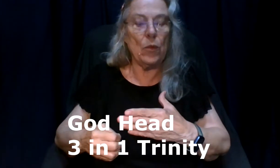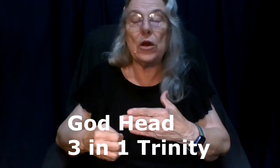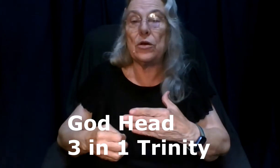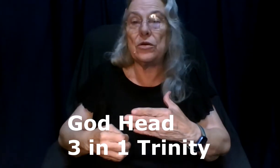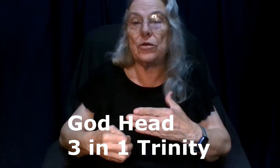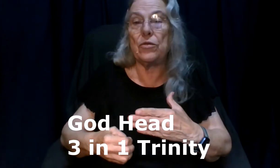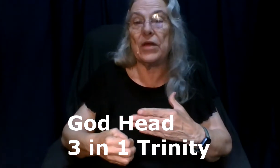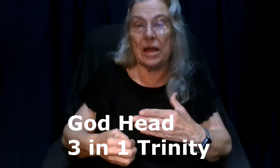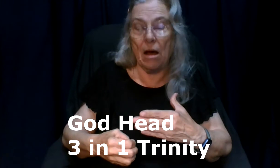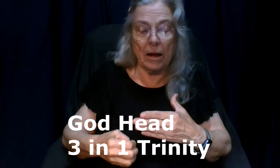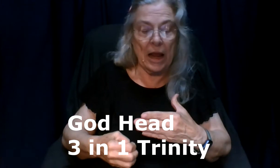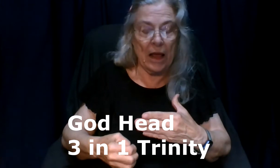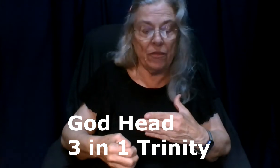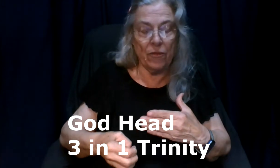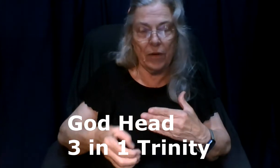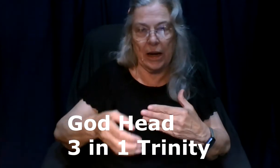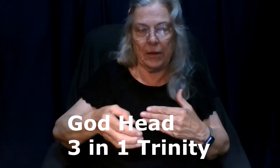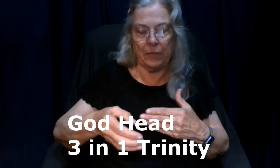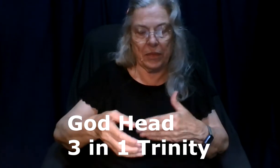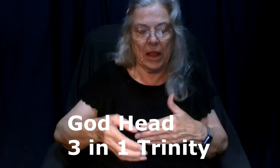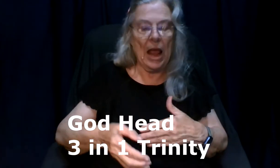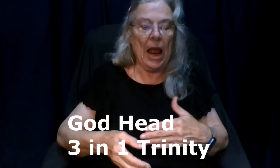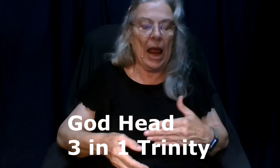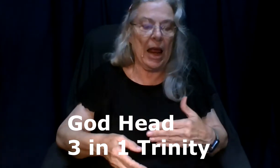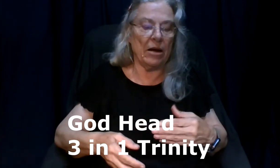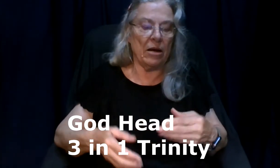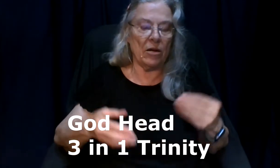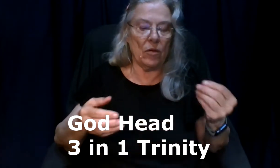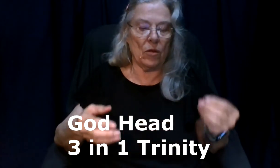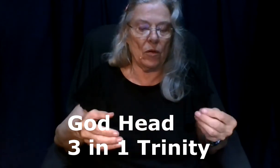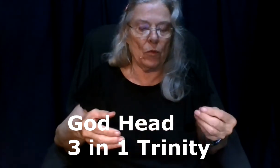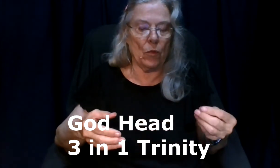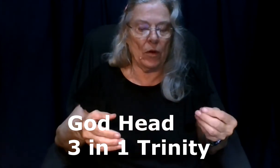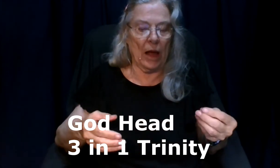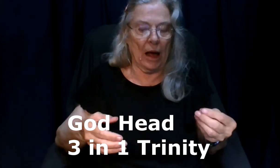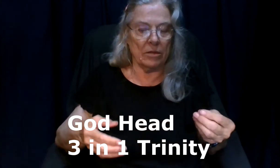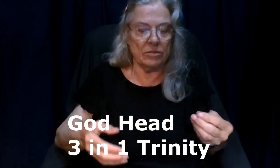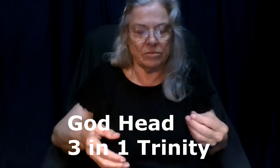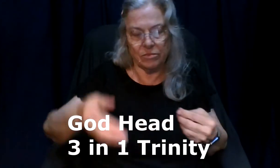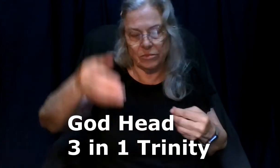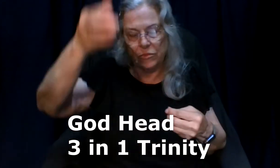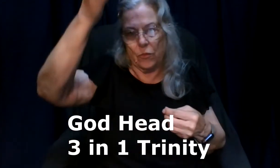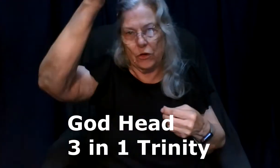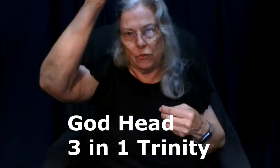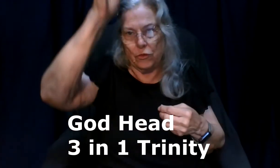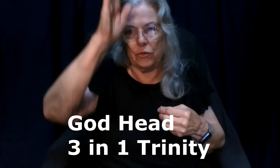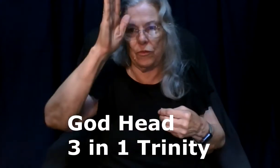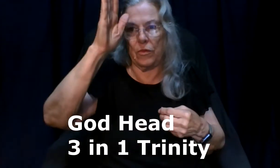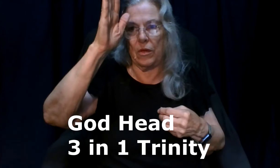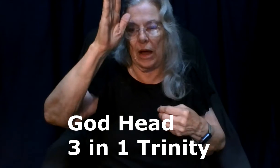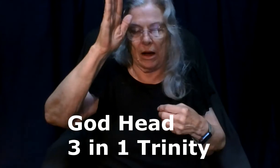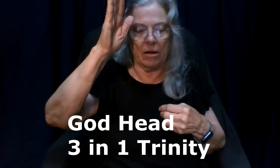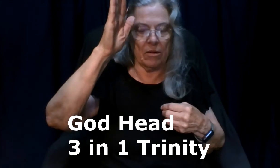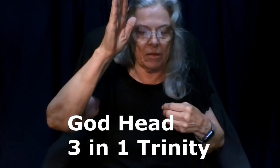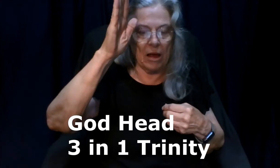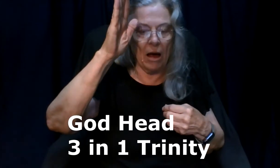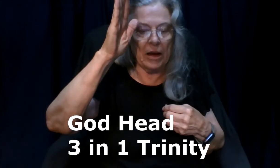do the godhead three and uh when you do uh godhead